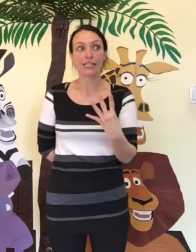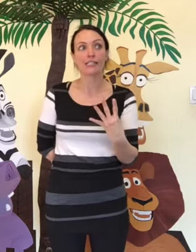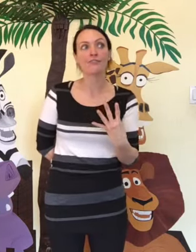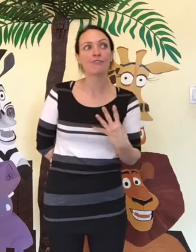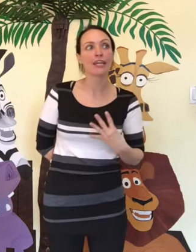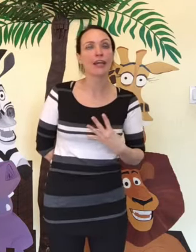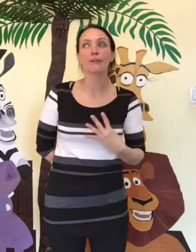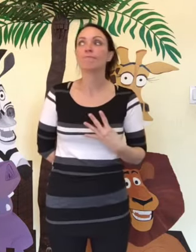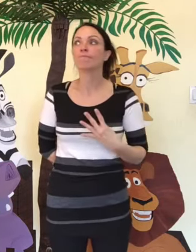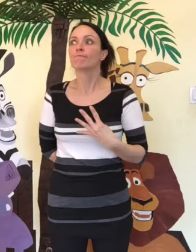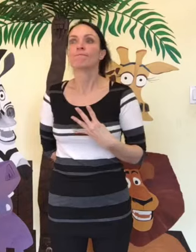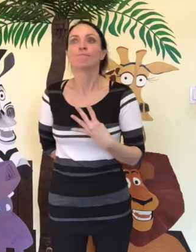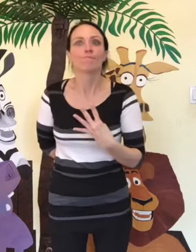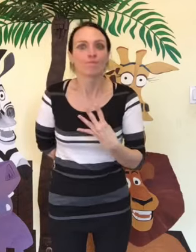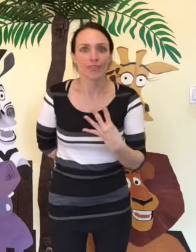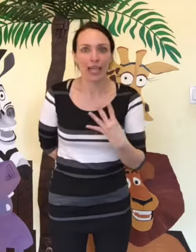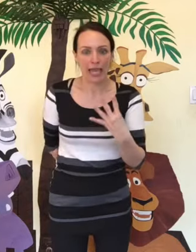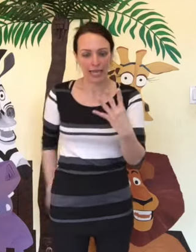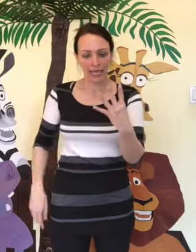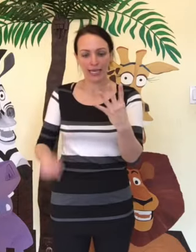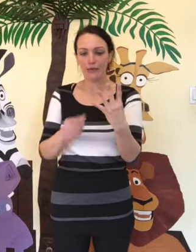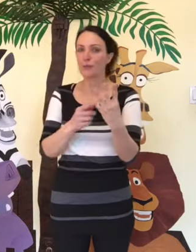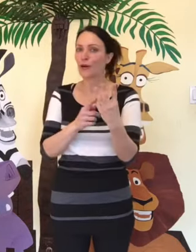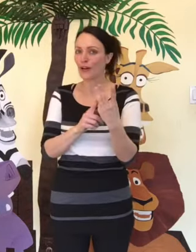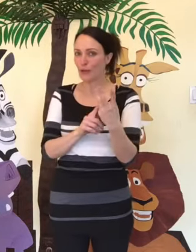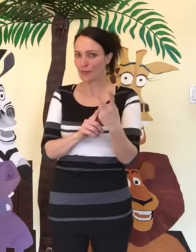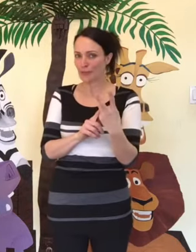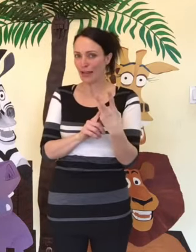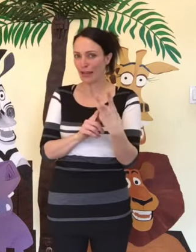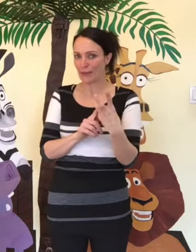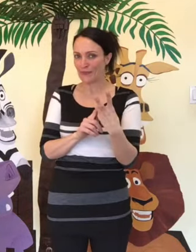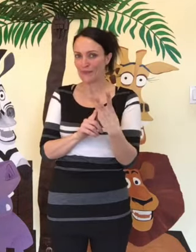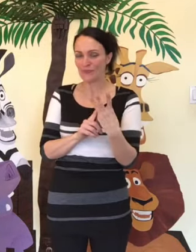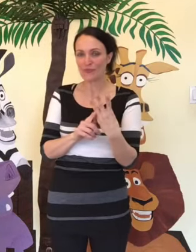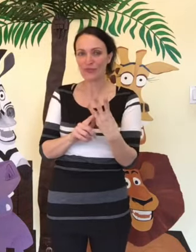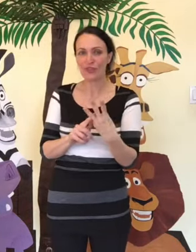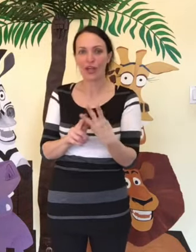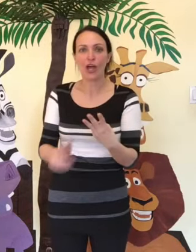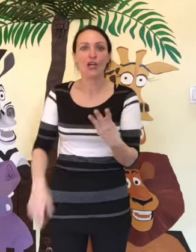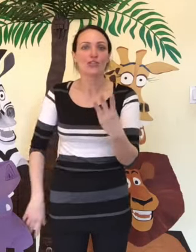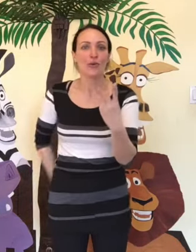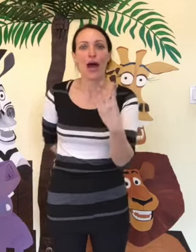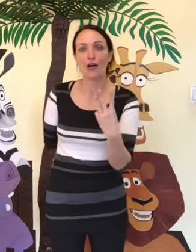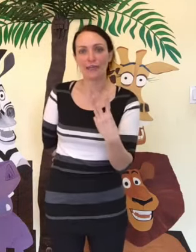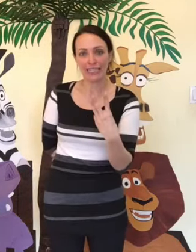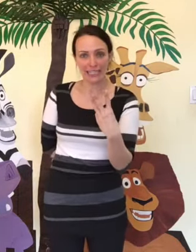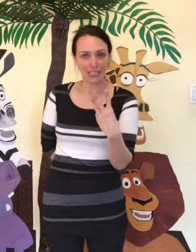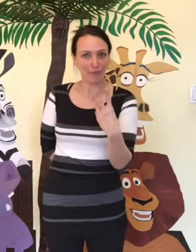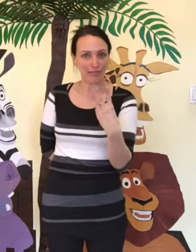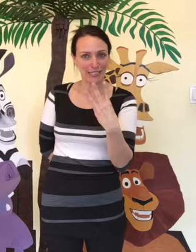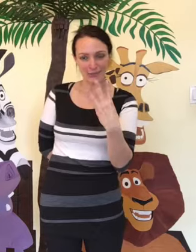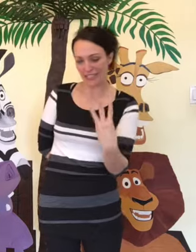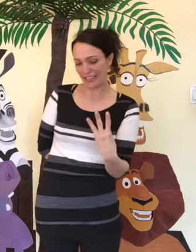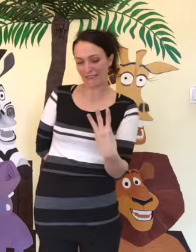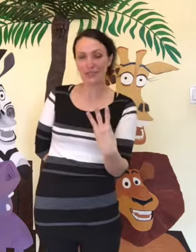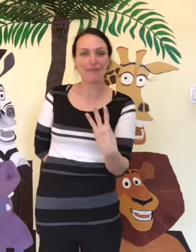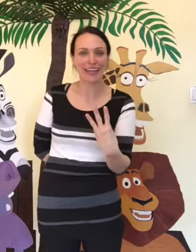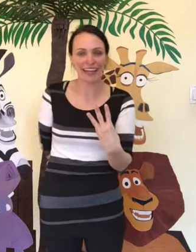sniffed the air and one hopped away. So how many Easter bunnies were left to play?